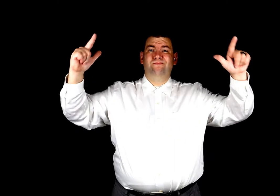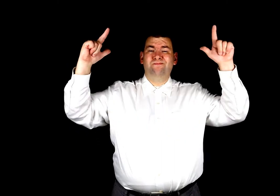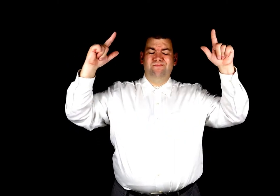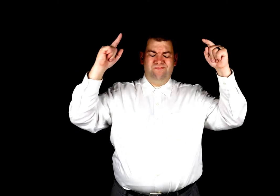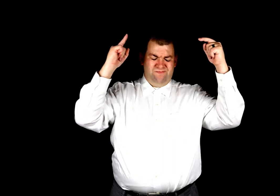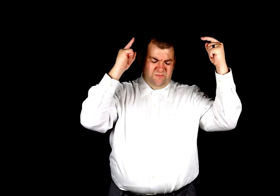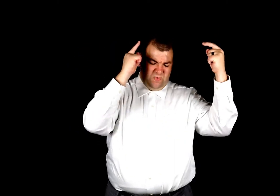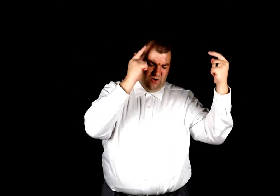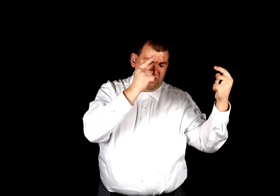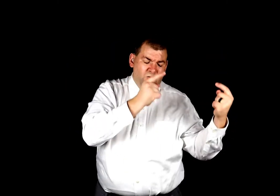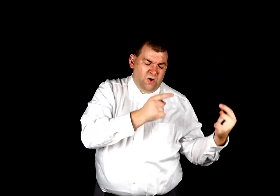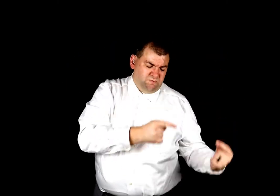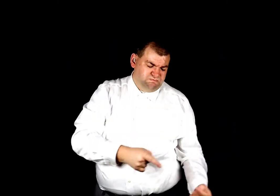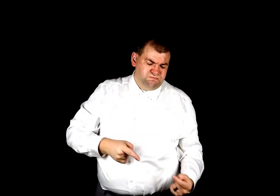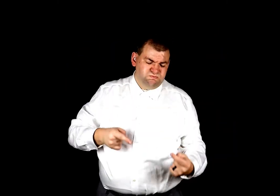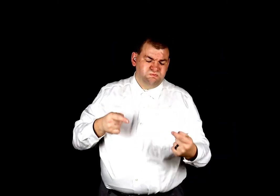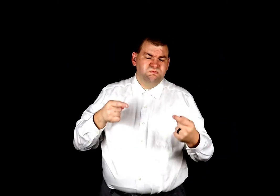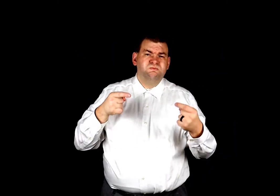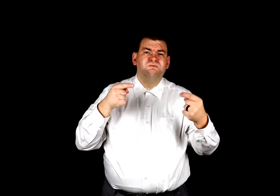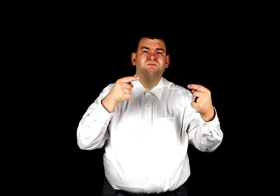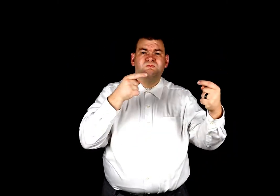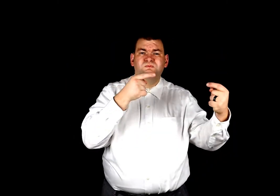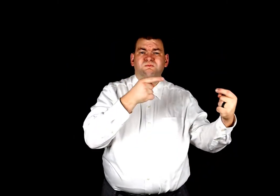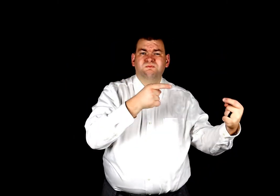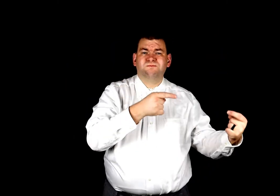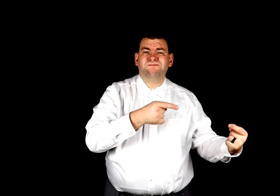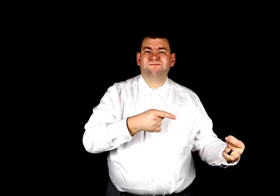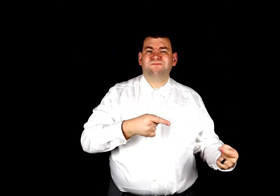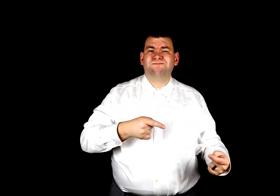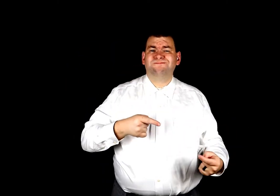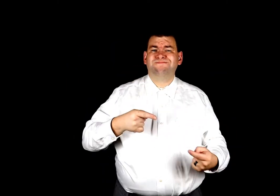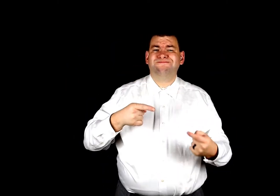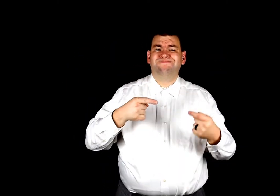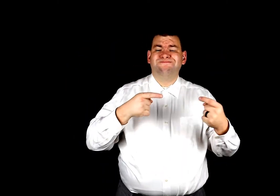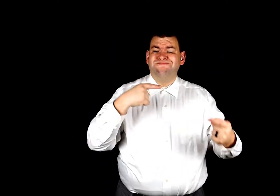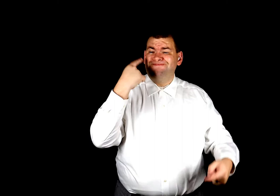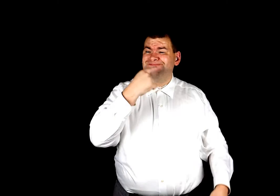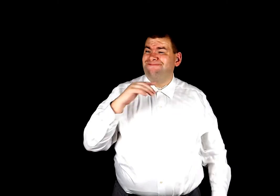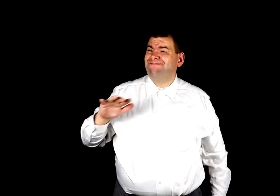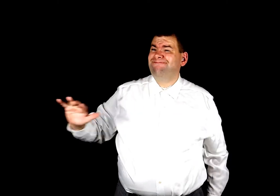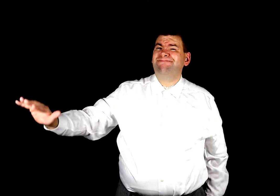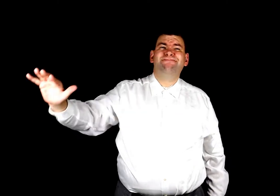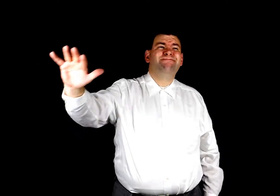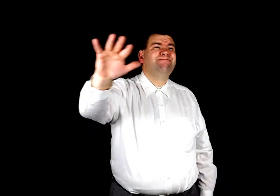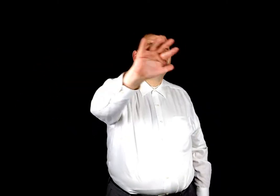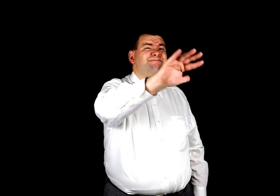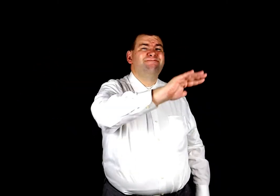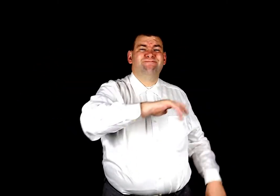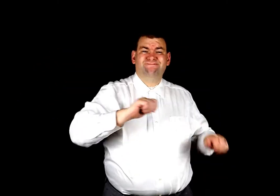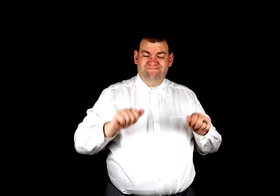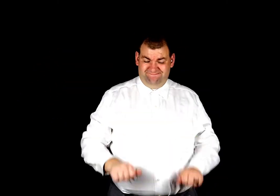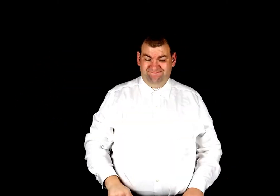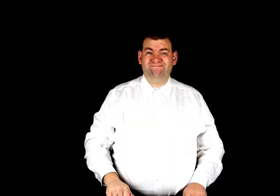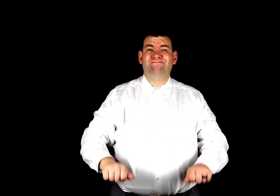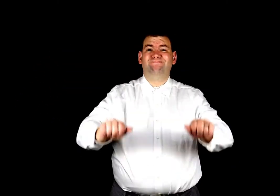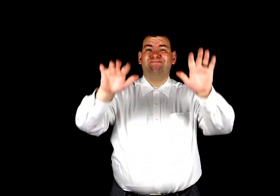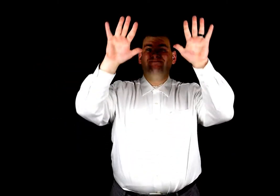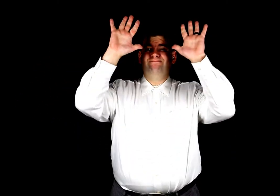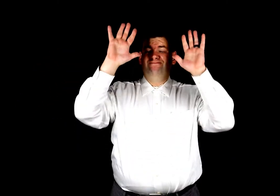liberating strife, who more than